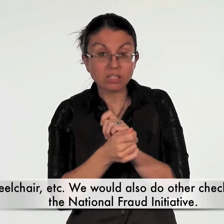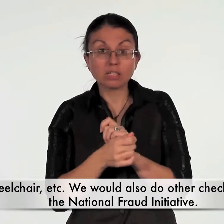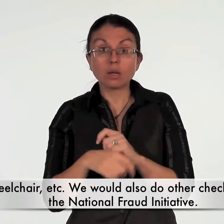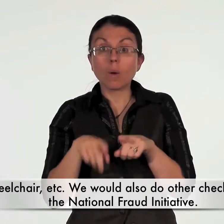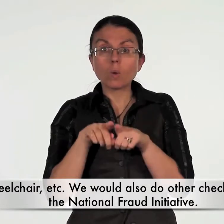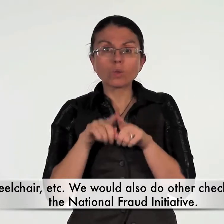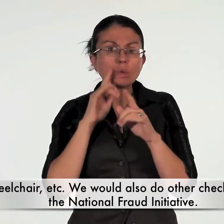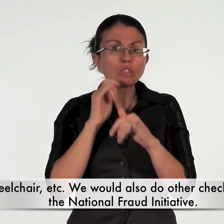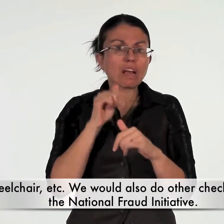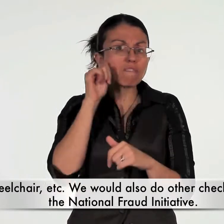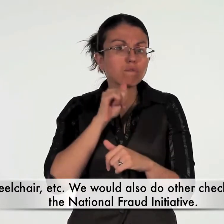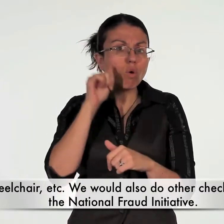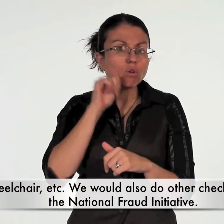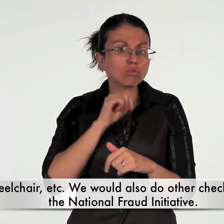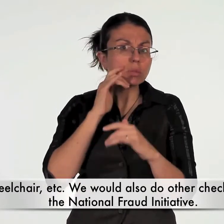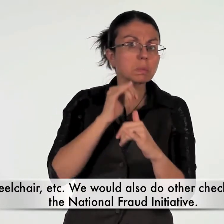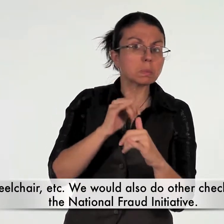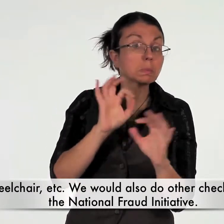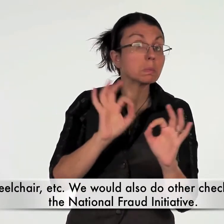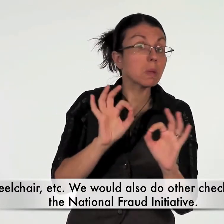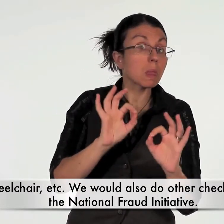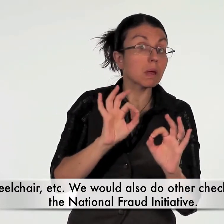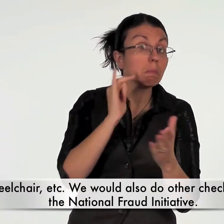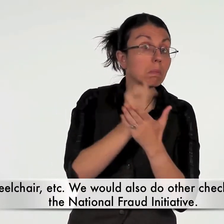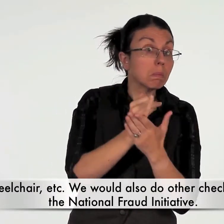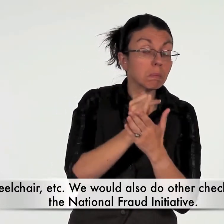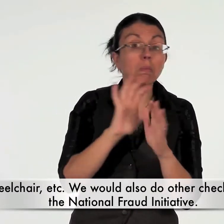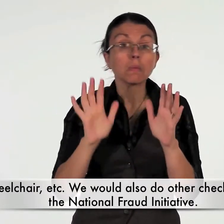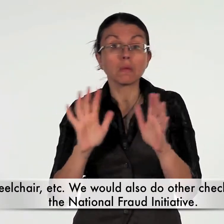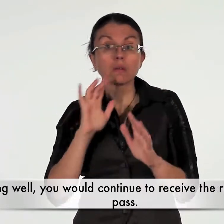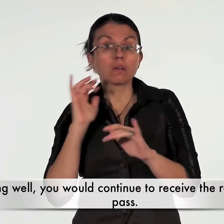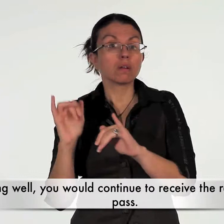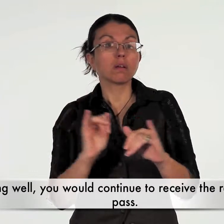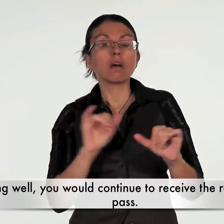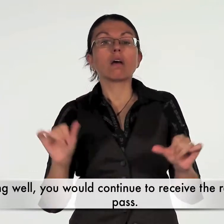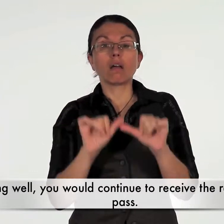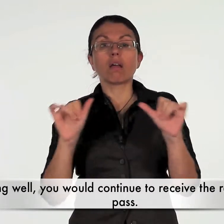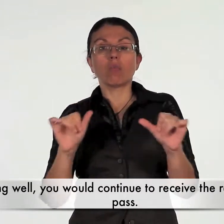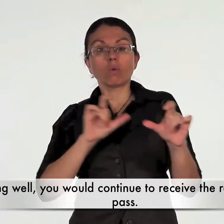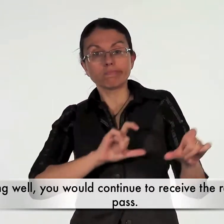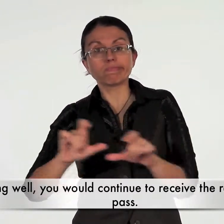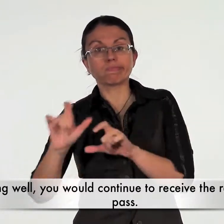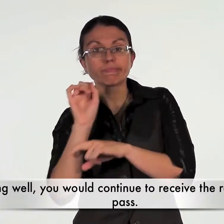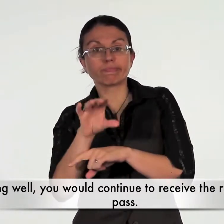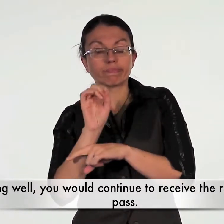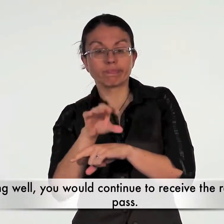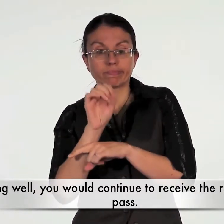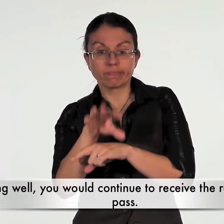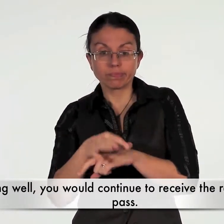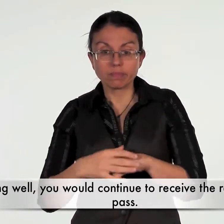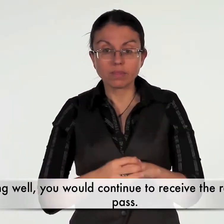we would also do the other checks including the national fraud initiative all being well you would continue